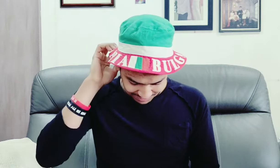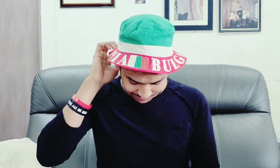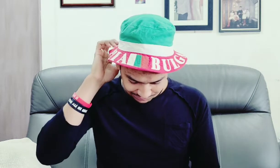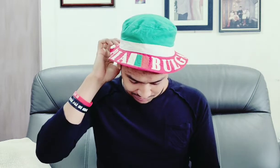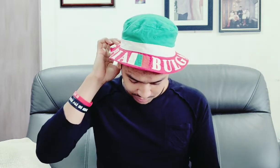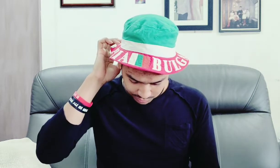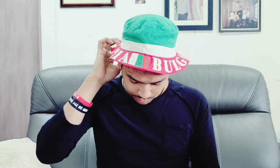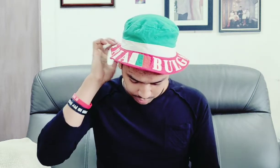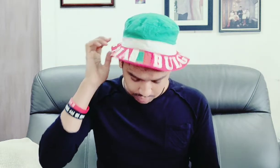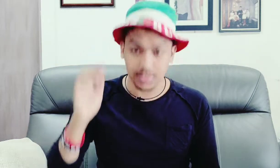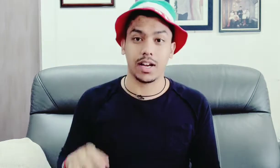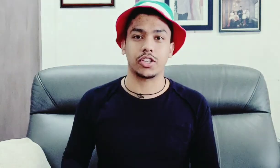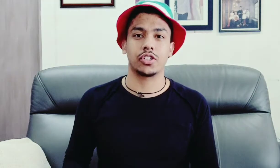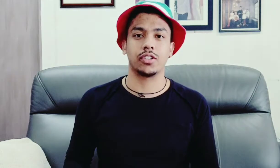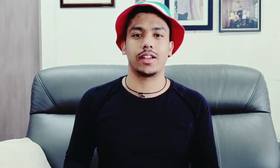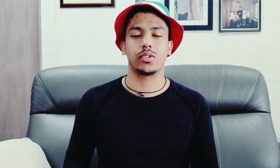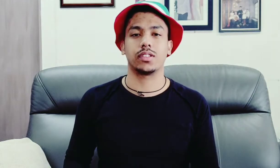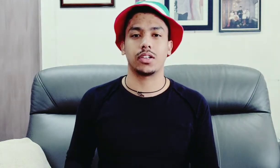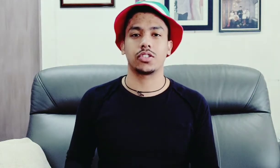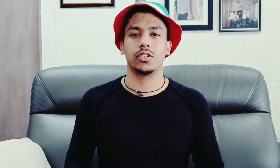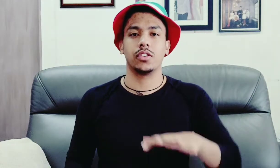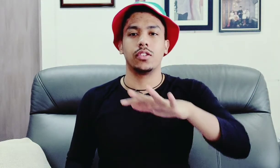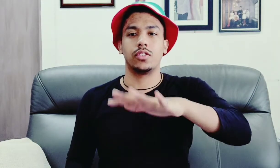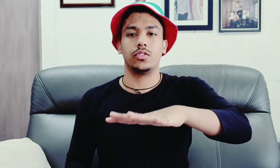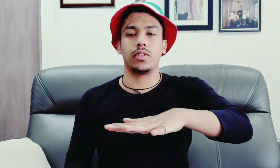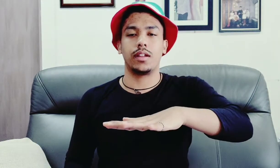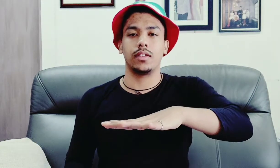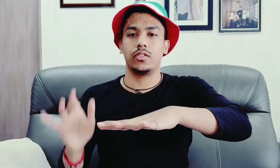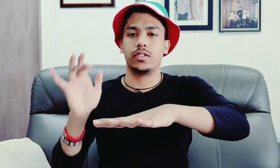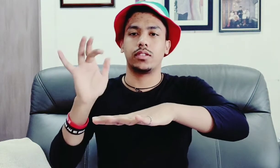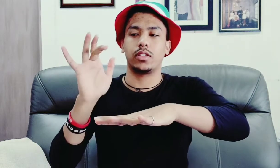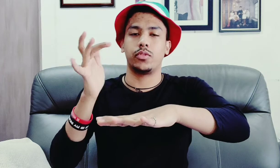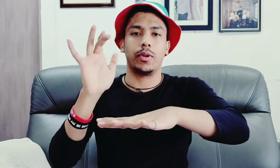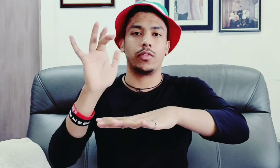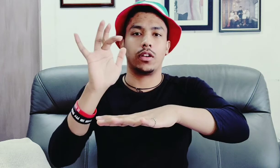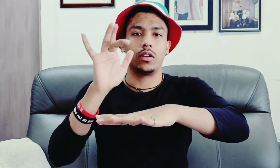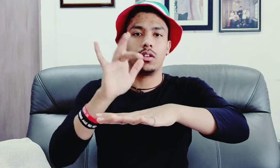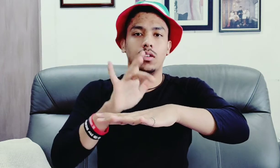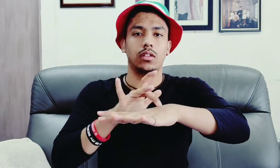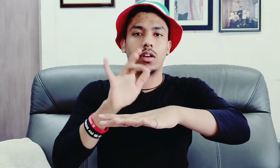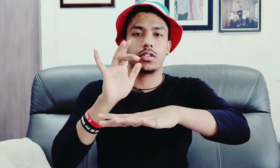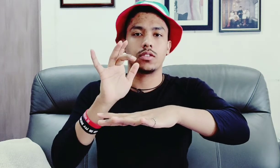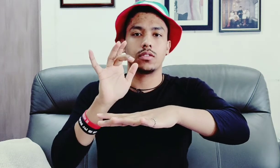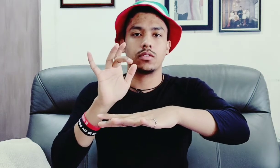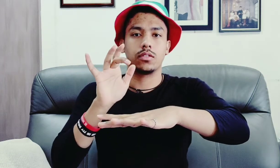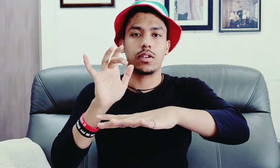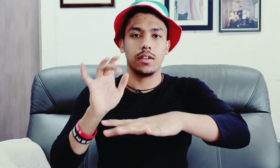touch next word is touch so you do that you just touch the middle finger touch okay